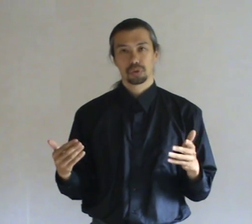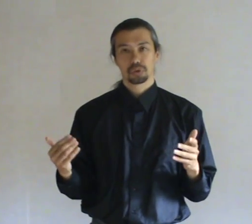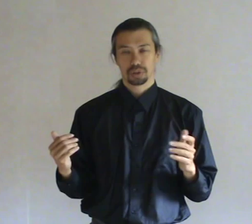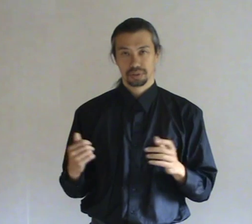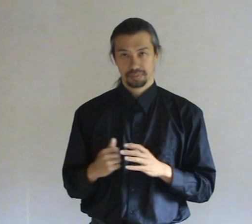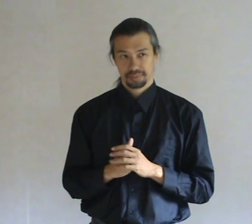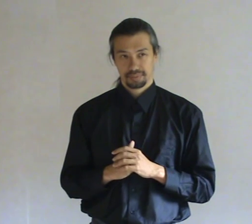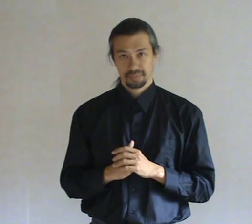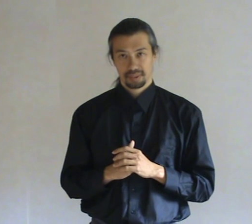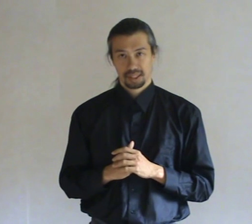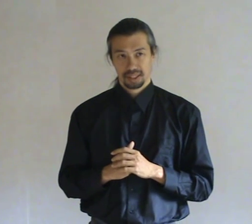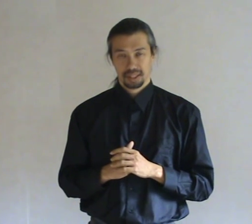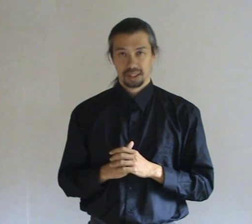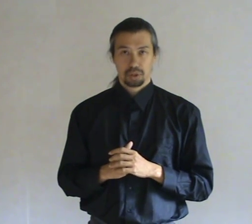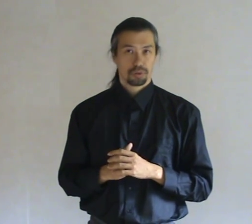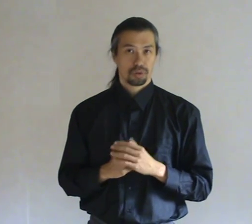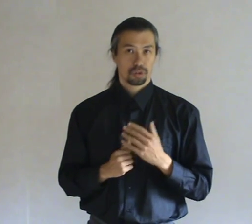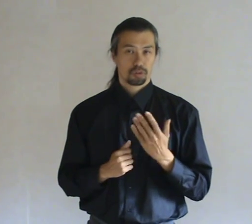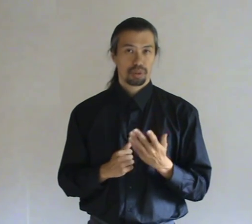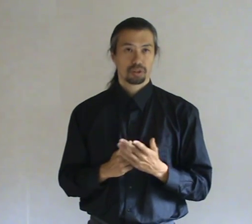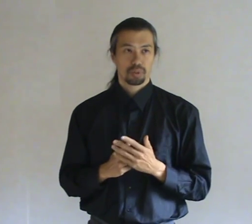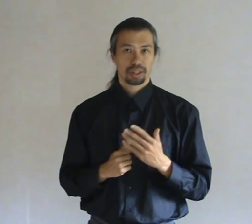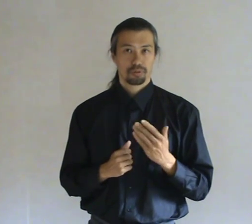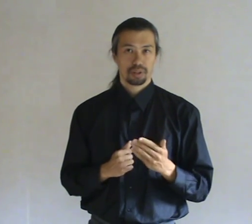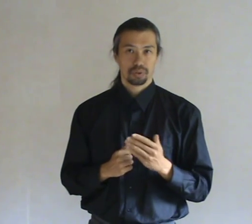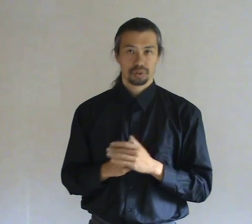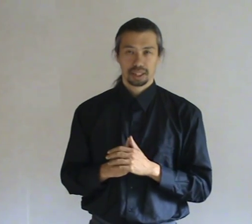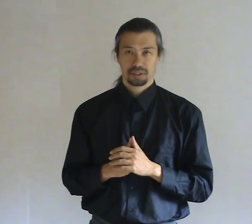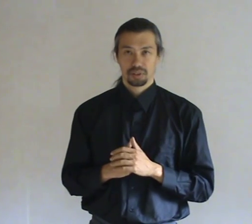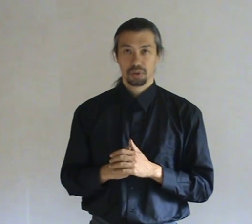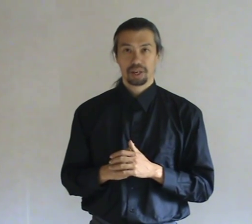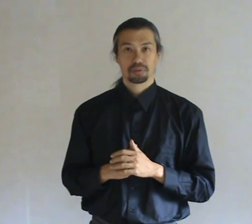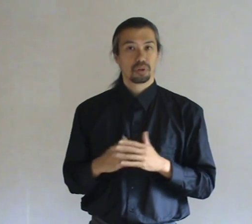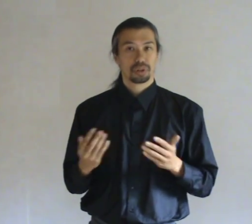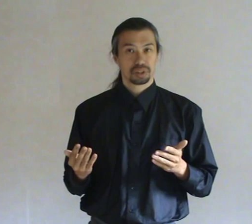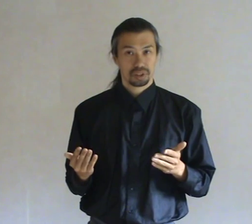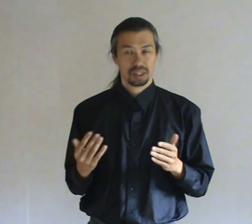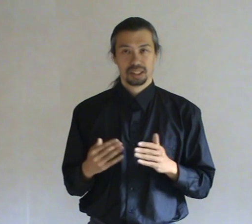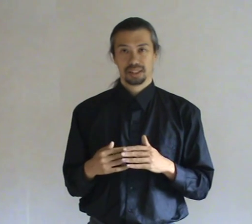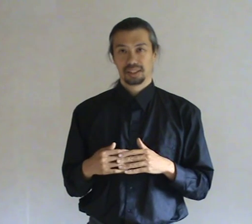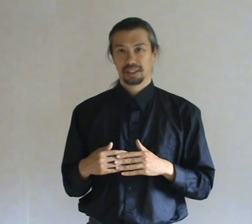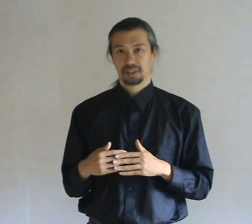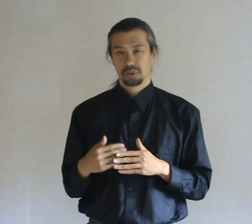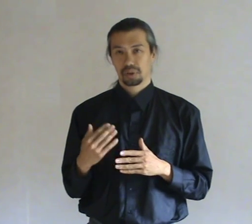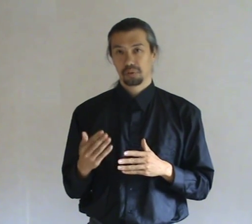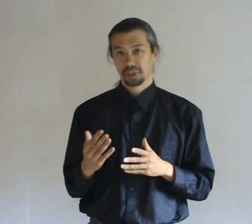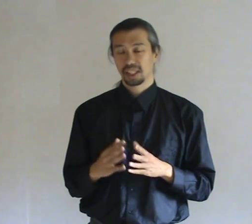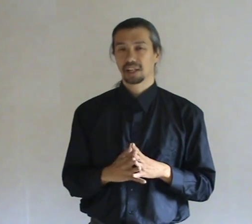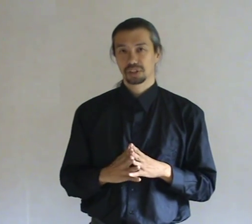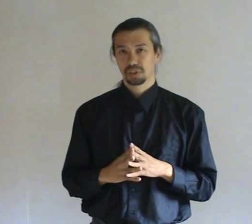neutral. often also spirits when they feel that you have knowledge and you are a real challenge to